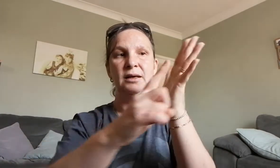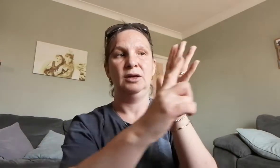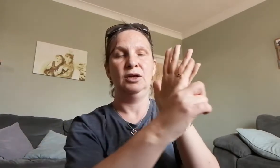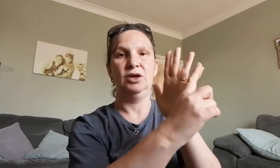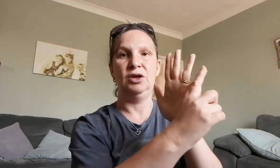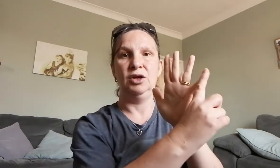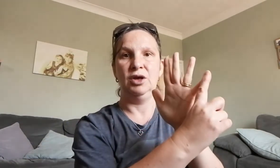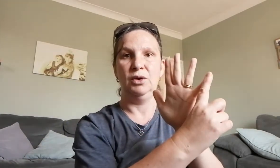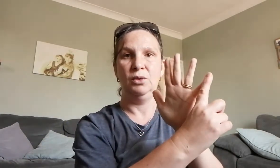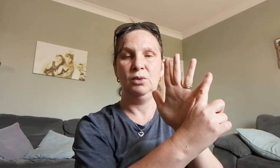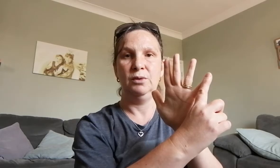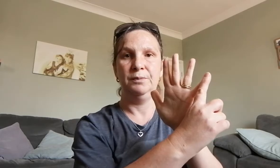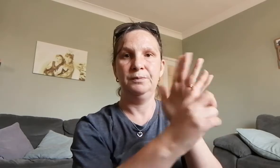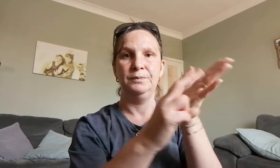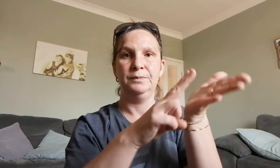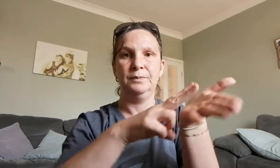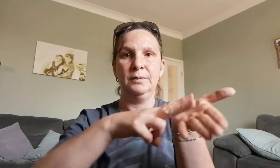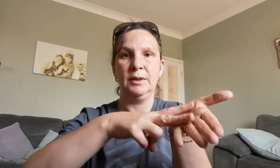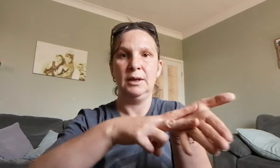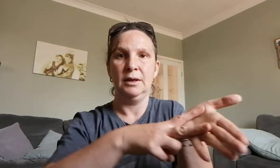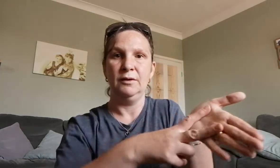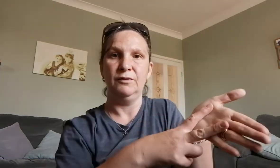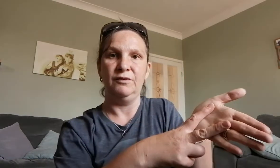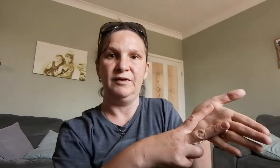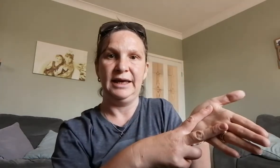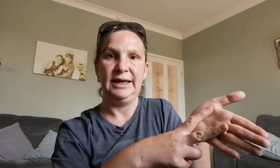U, V,